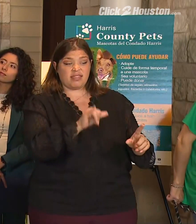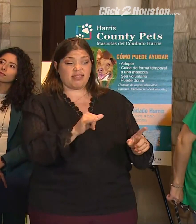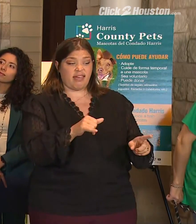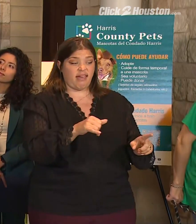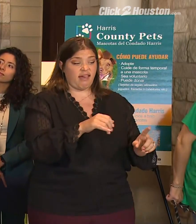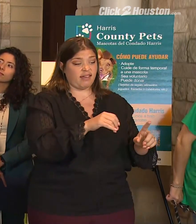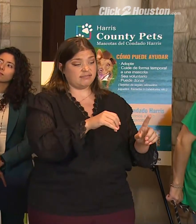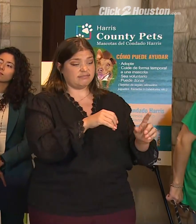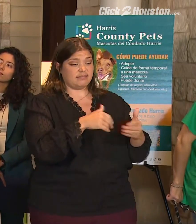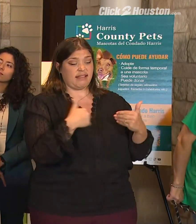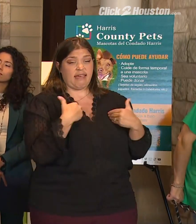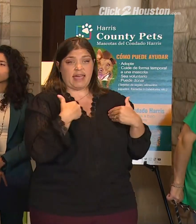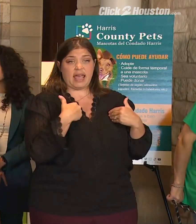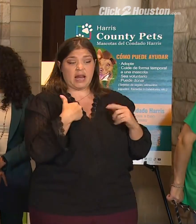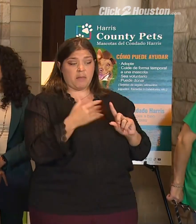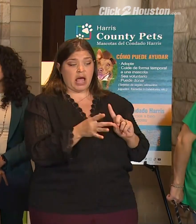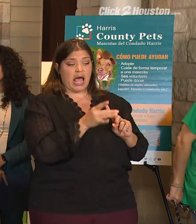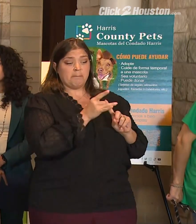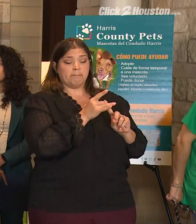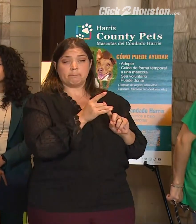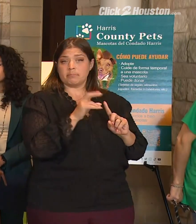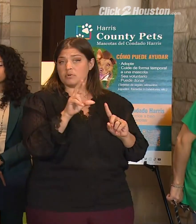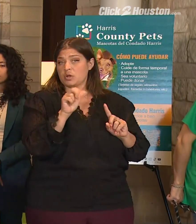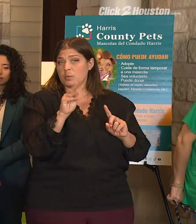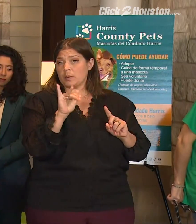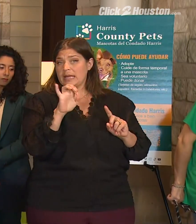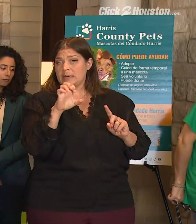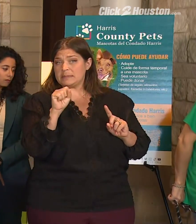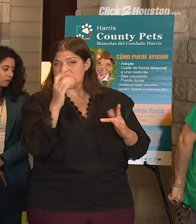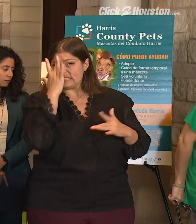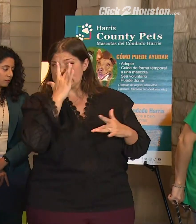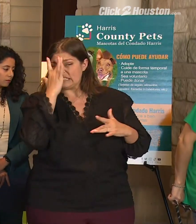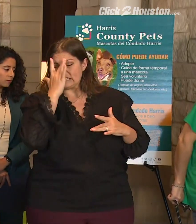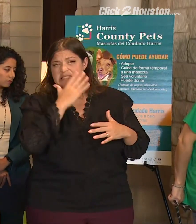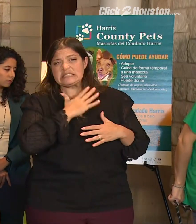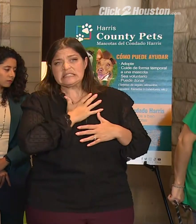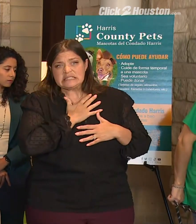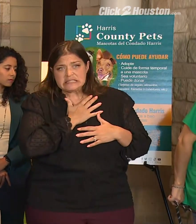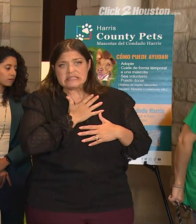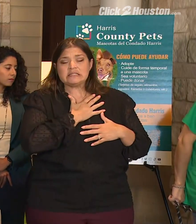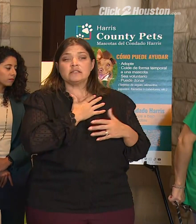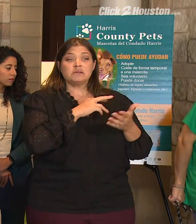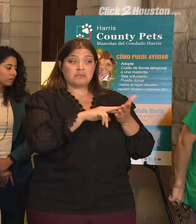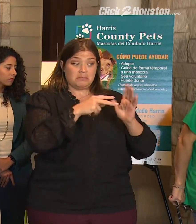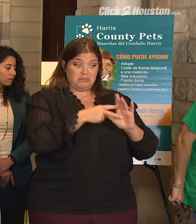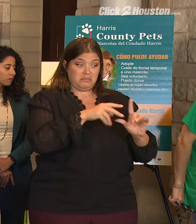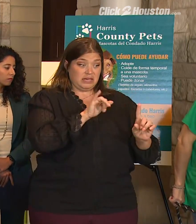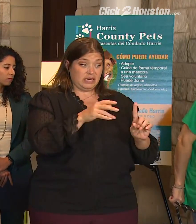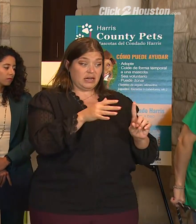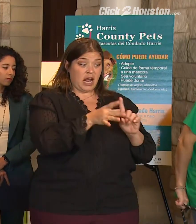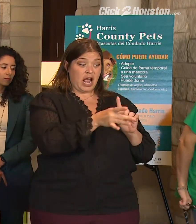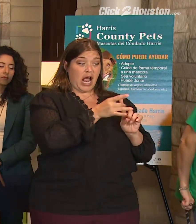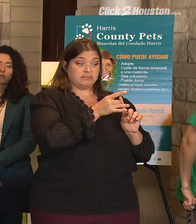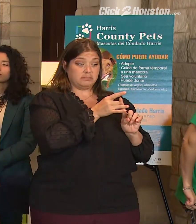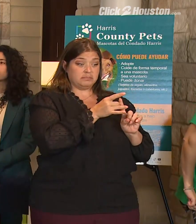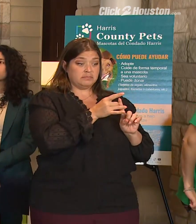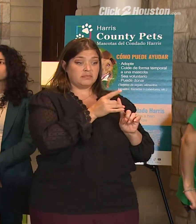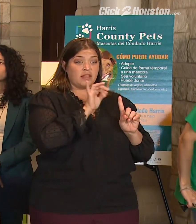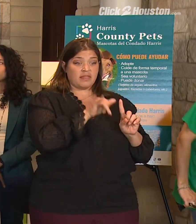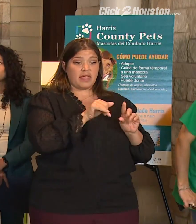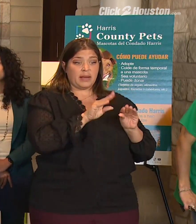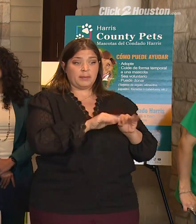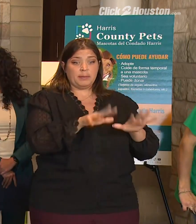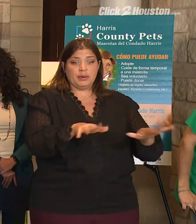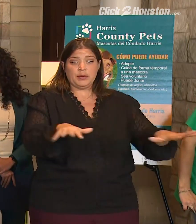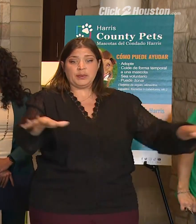can contract rabies, as an example. And then that stray can cause harm to one